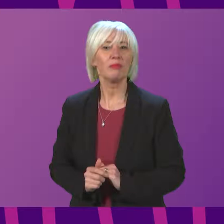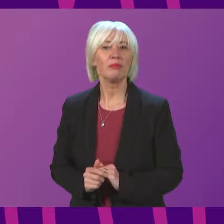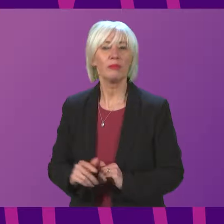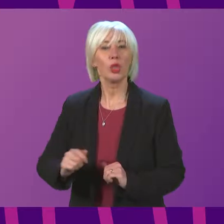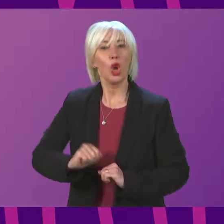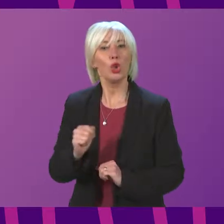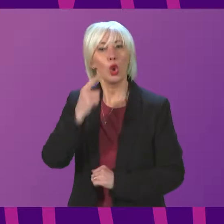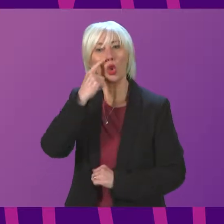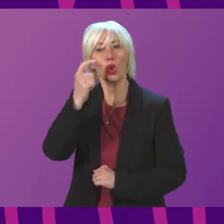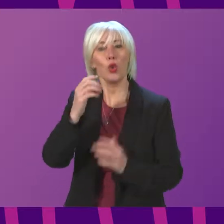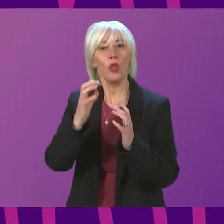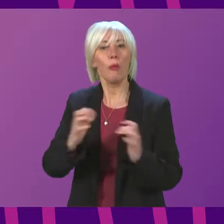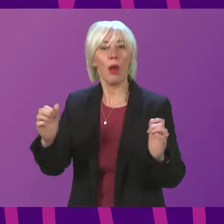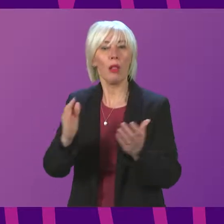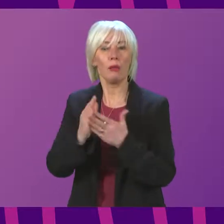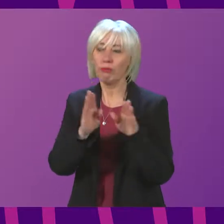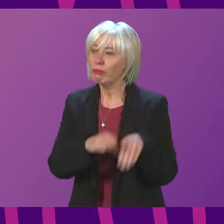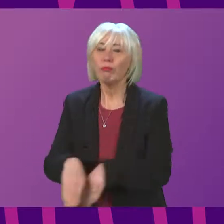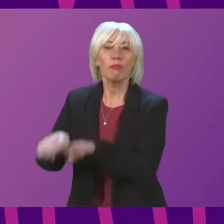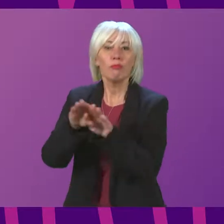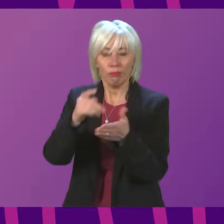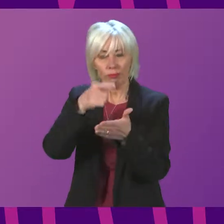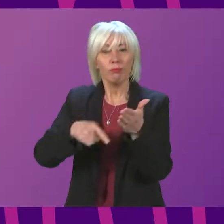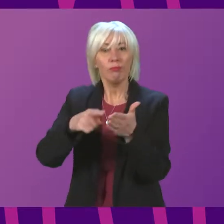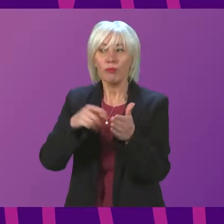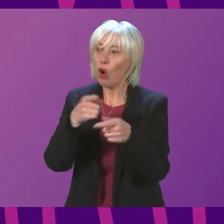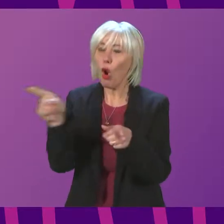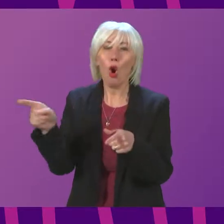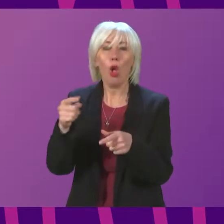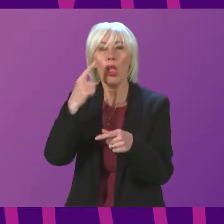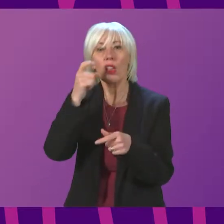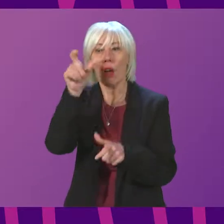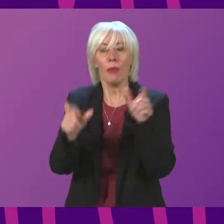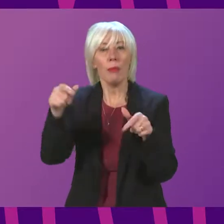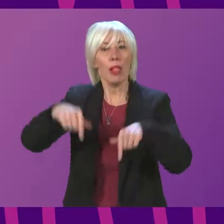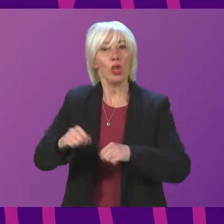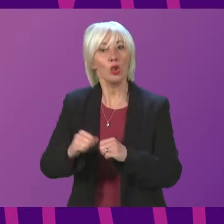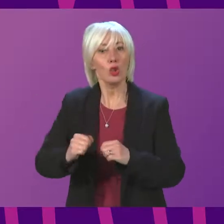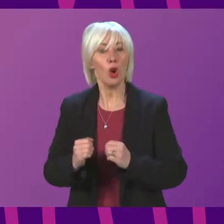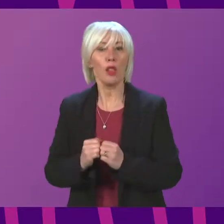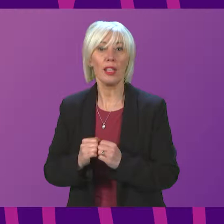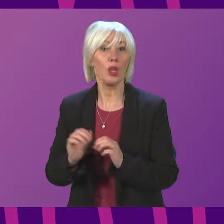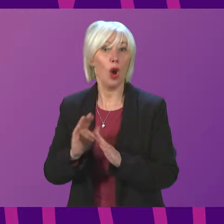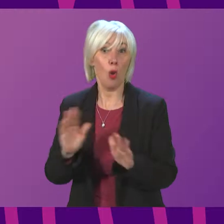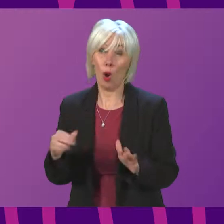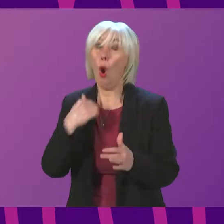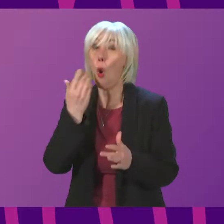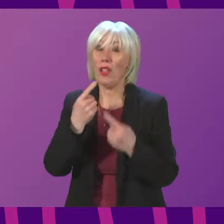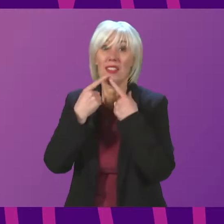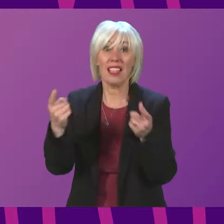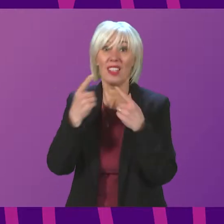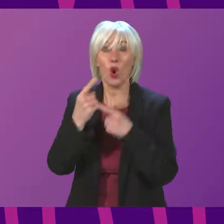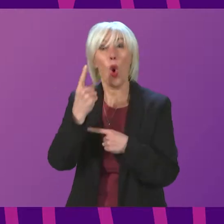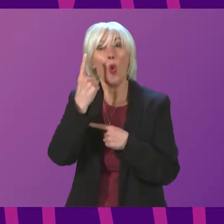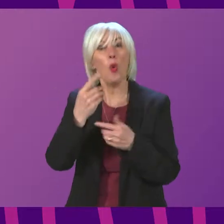Scottish Youth Parliament is the democratically elected voice of Scotland's young people. As we are never shy of telling people, we are one day